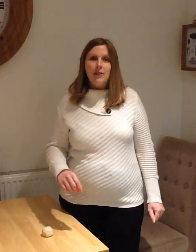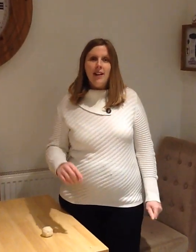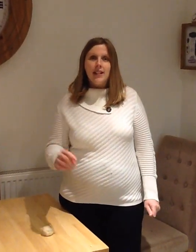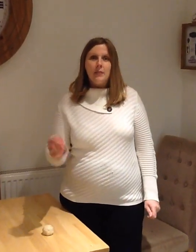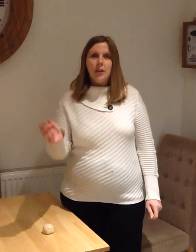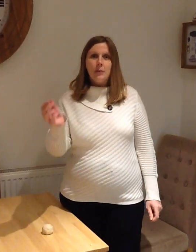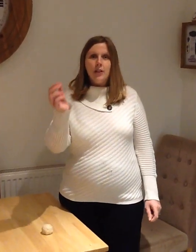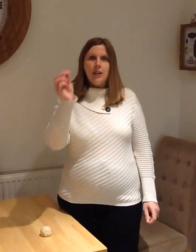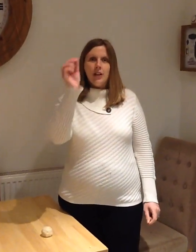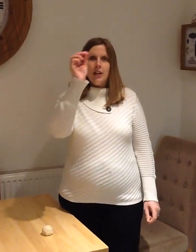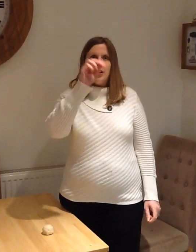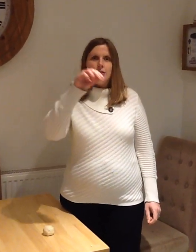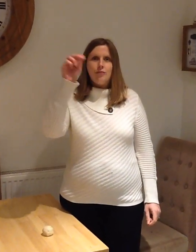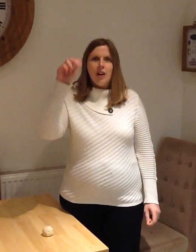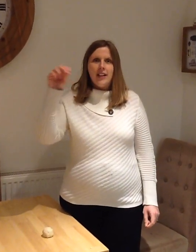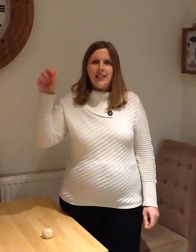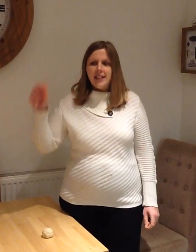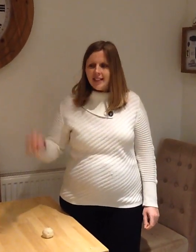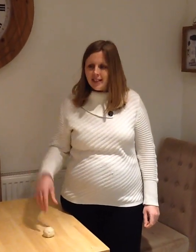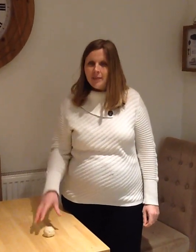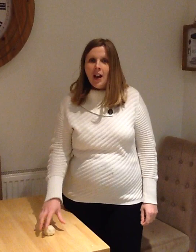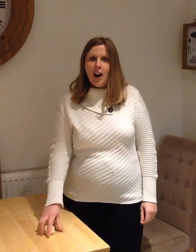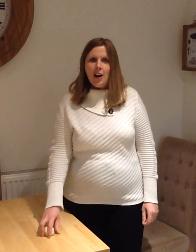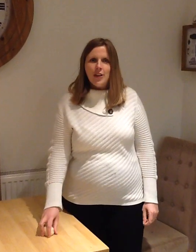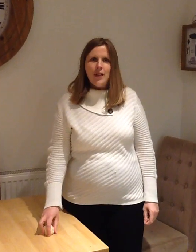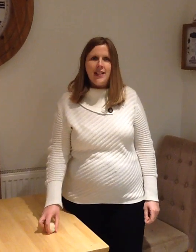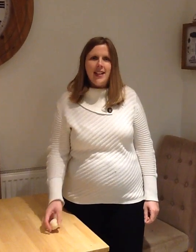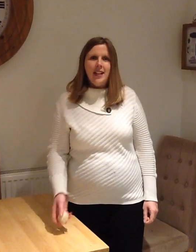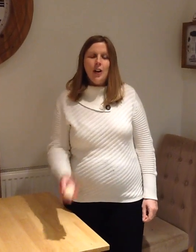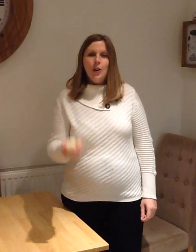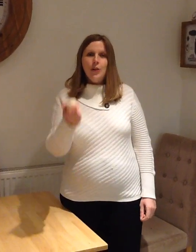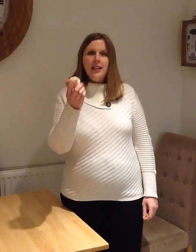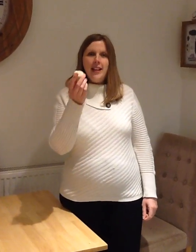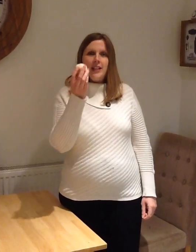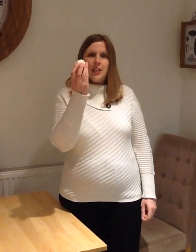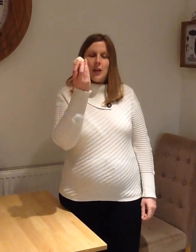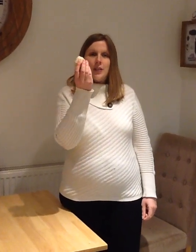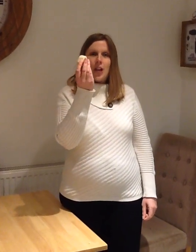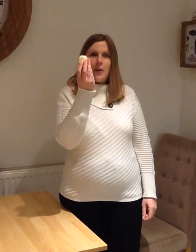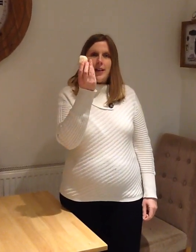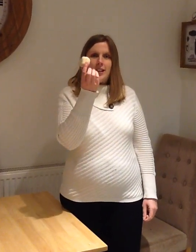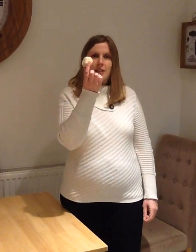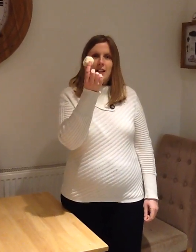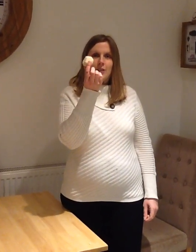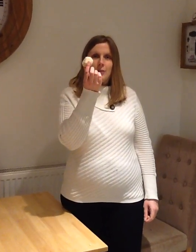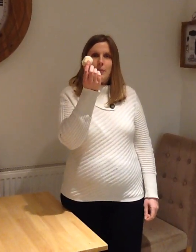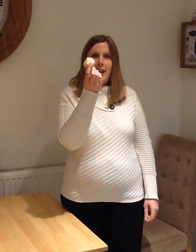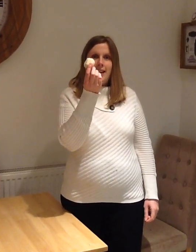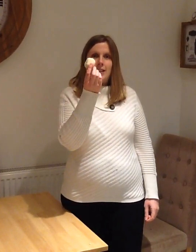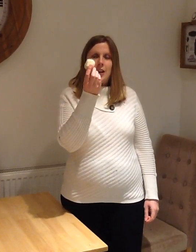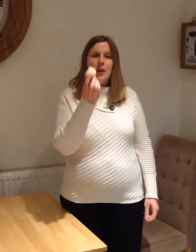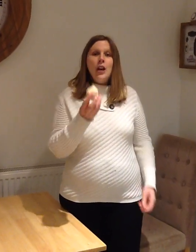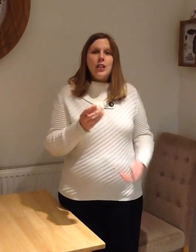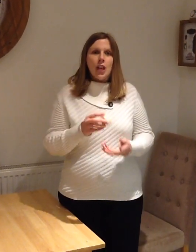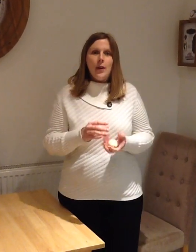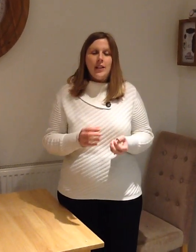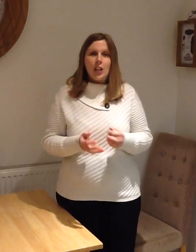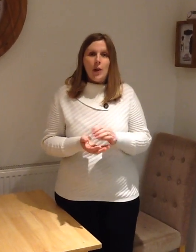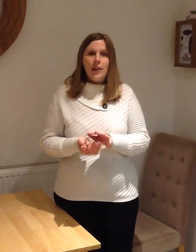be ready to become good writers. Are you ready? All you need to do is go and get yourself some Play-Doh. So either go and